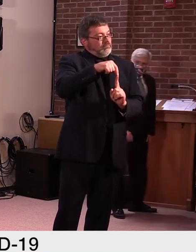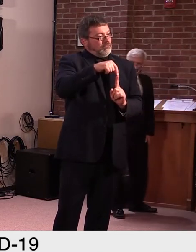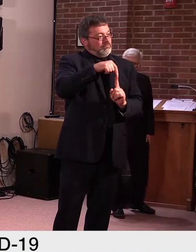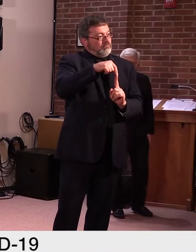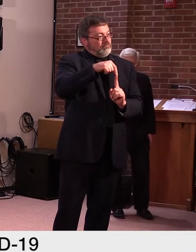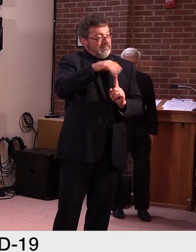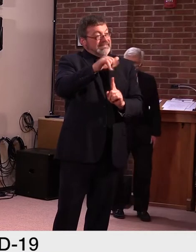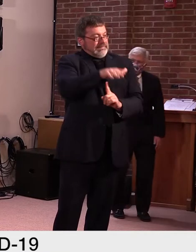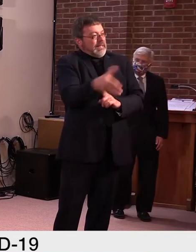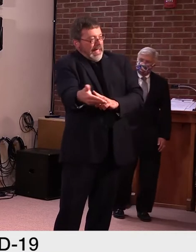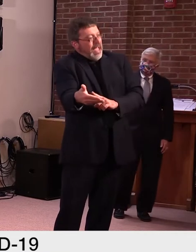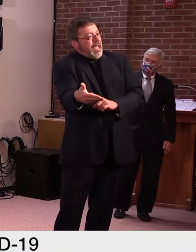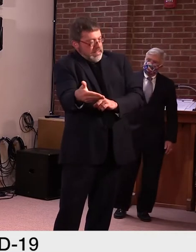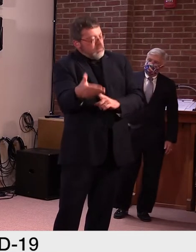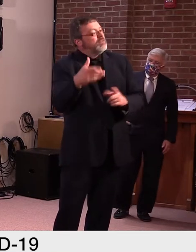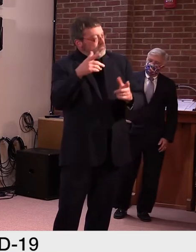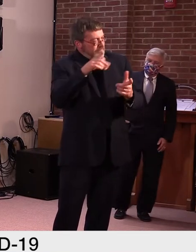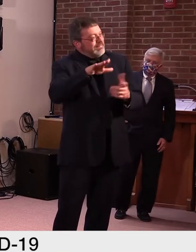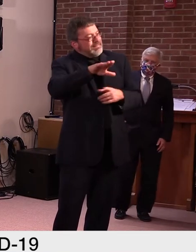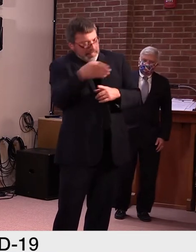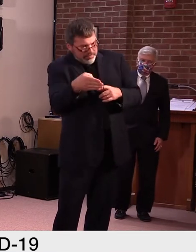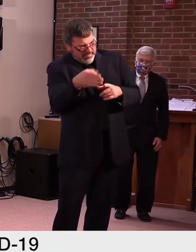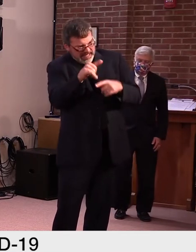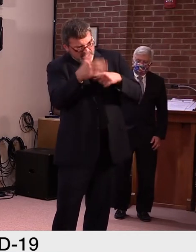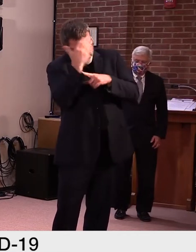on some of the details. Commissioner Sherling?